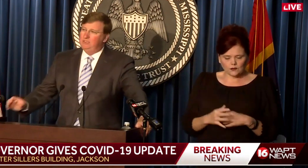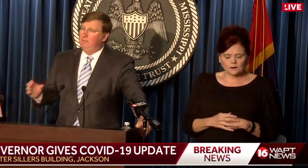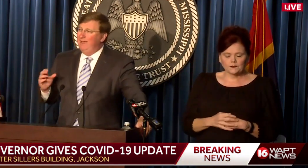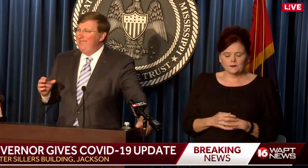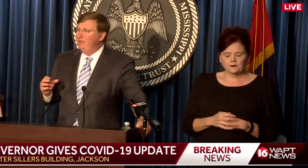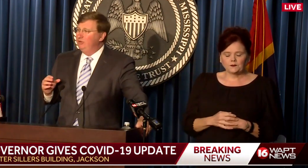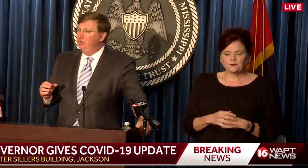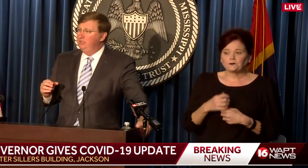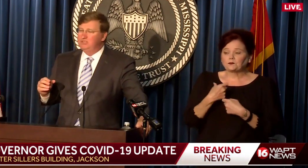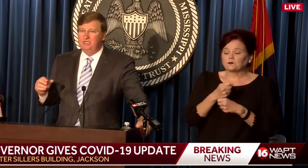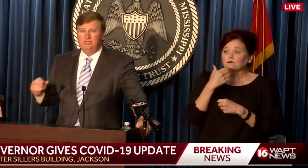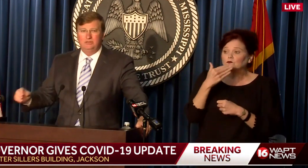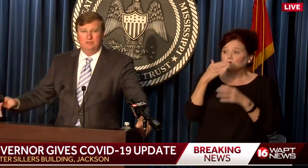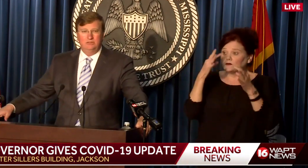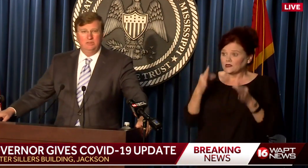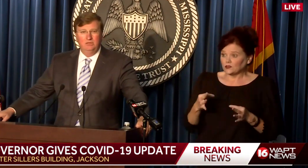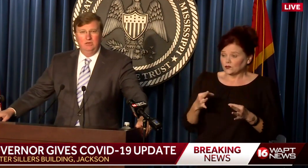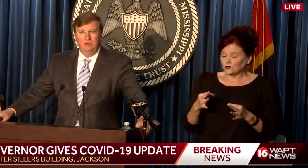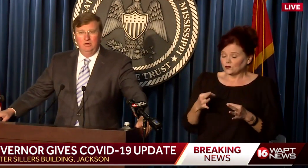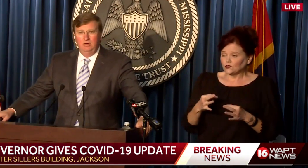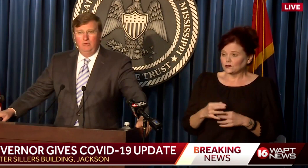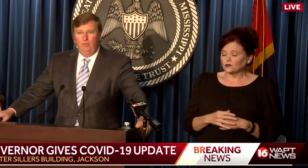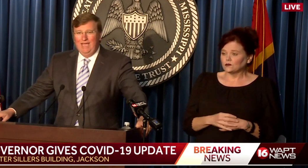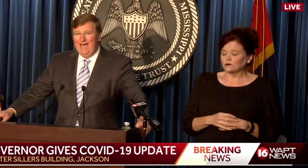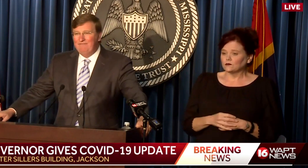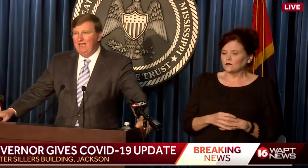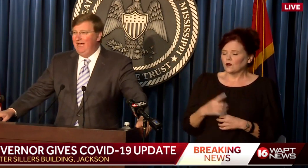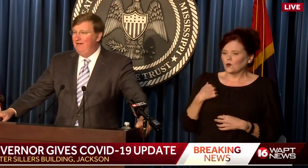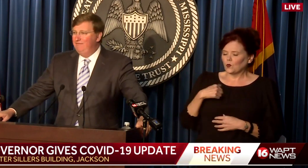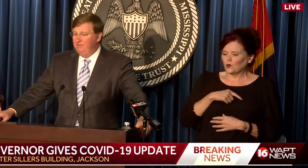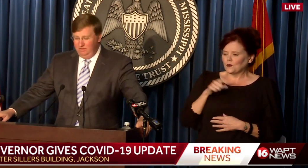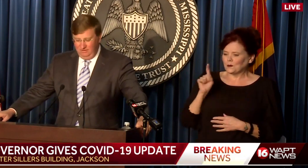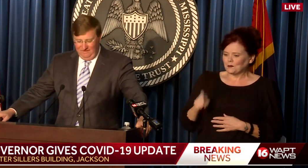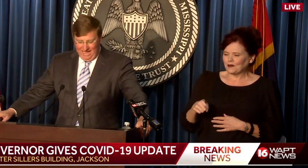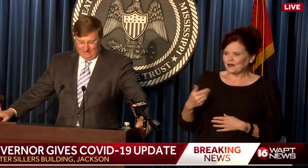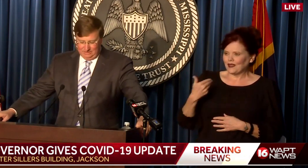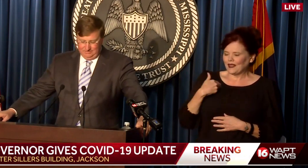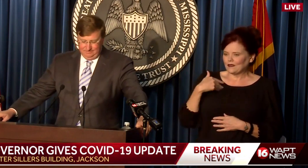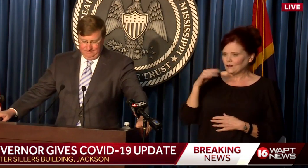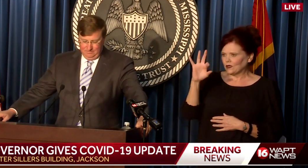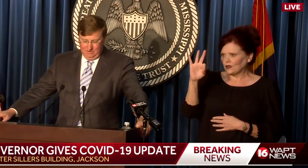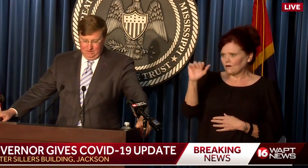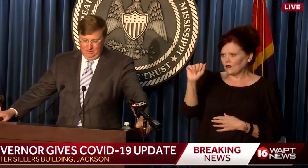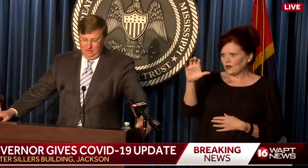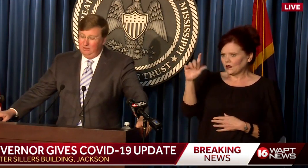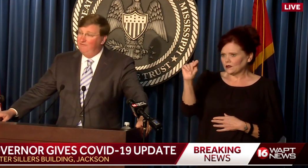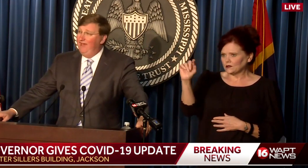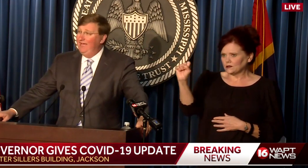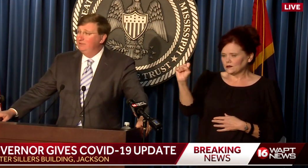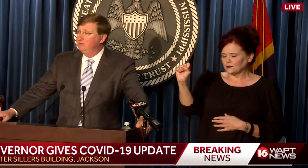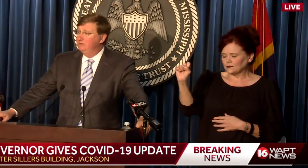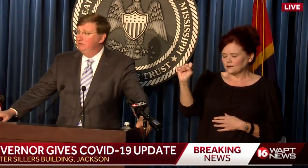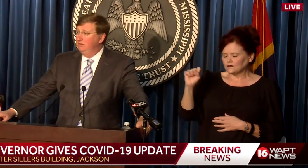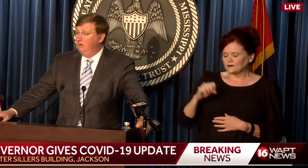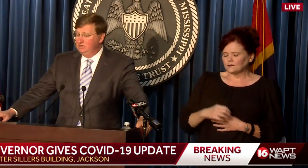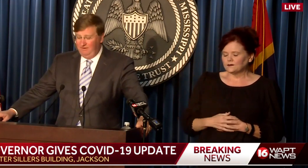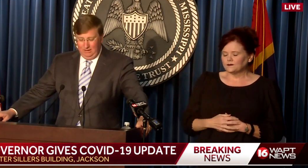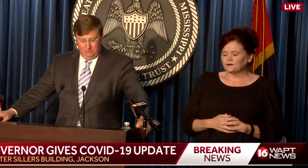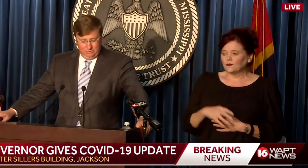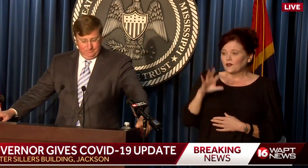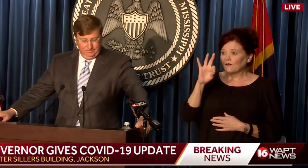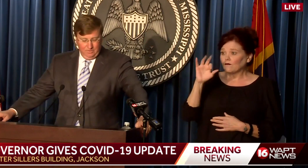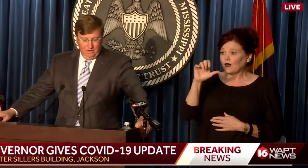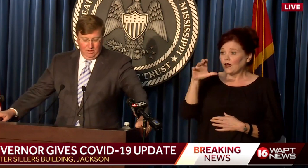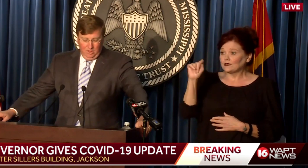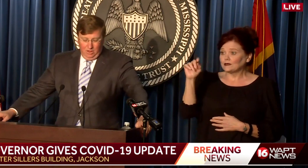but to make good decisions, we have to have the facts. The facts are